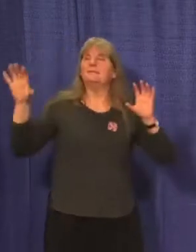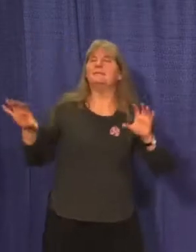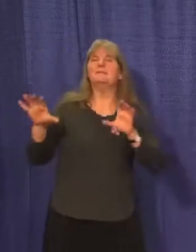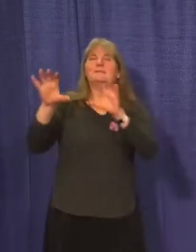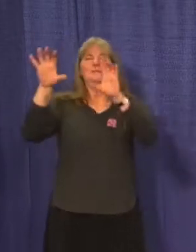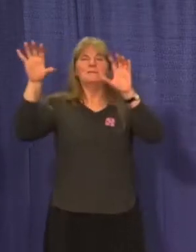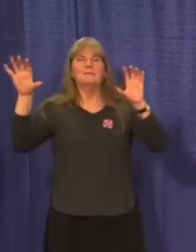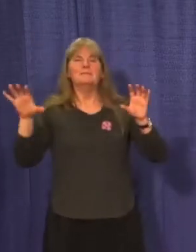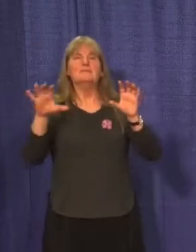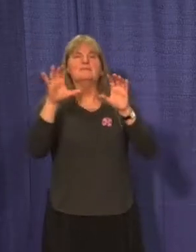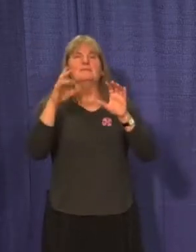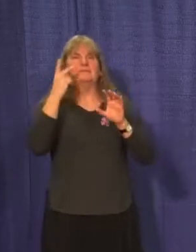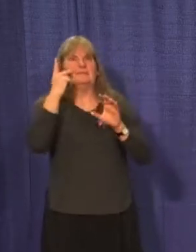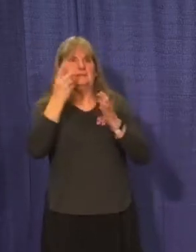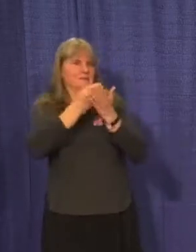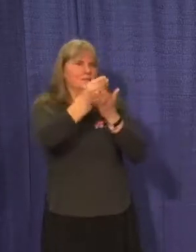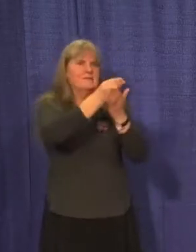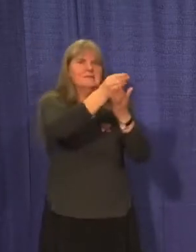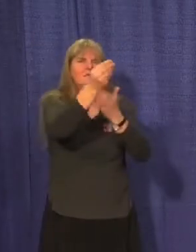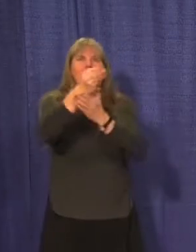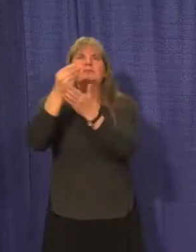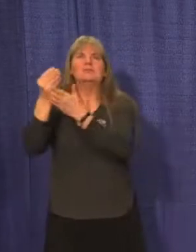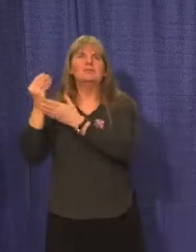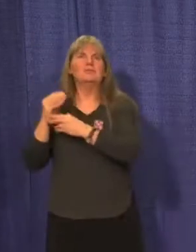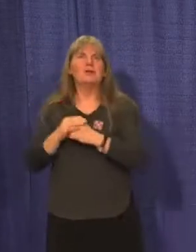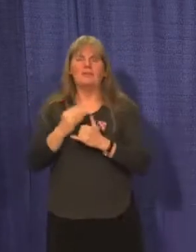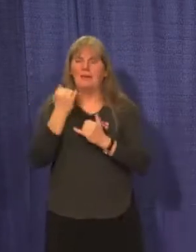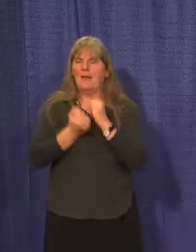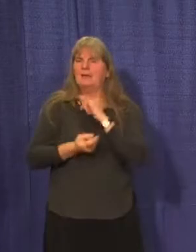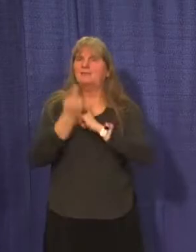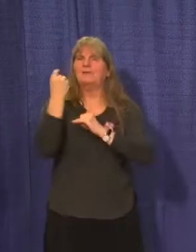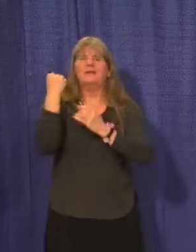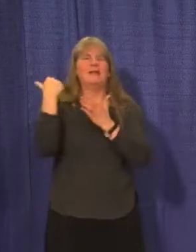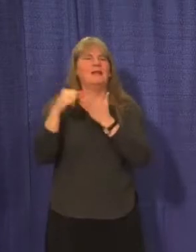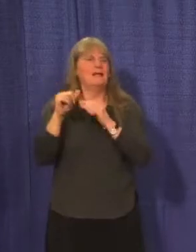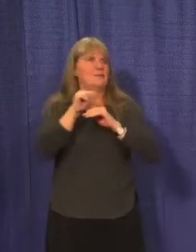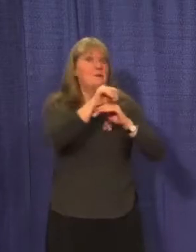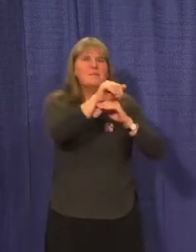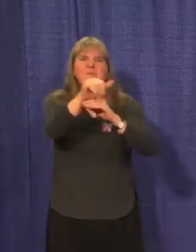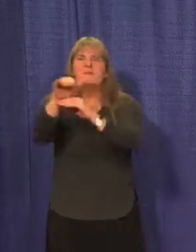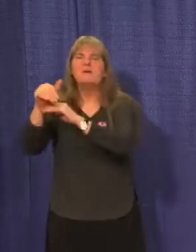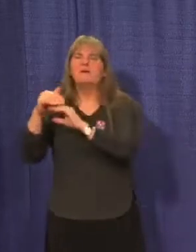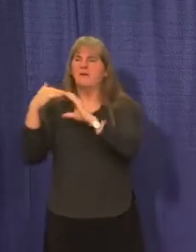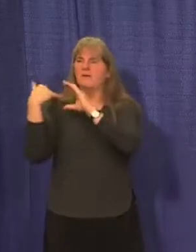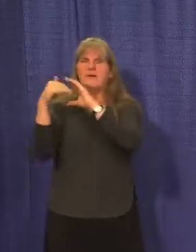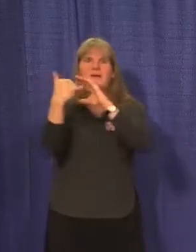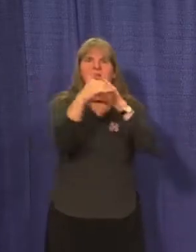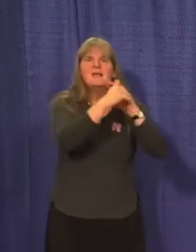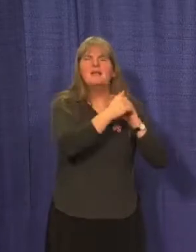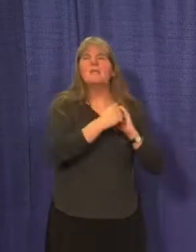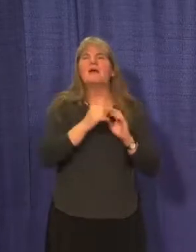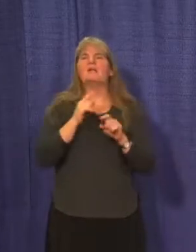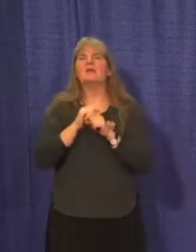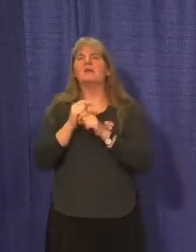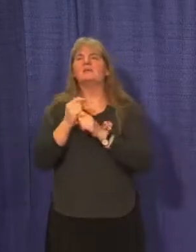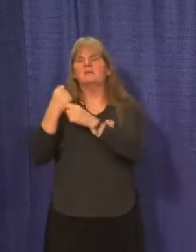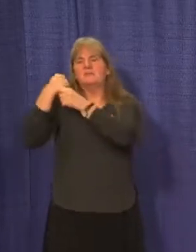Christmas shopping is ramping up. Last-minute letters are being hastily mailed or emailed to Santa Claus.